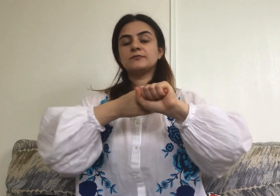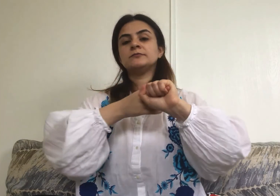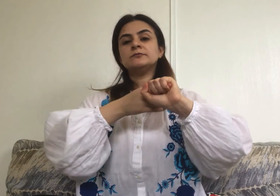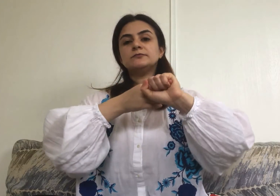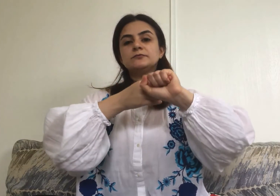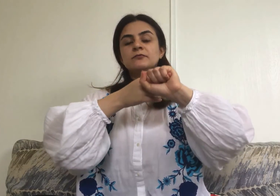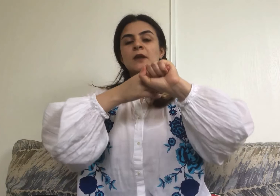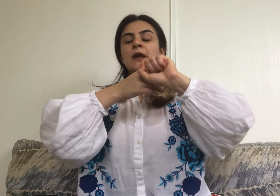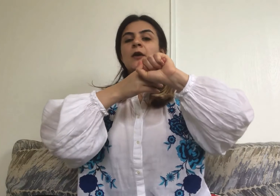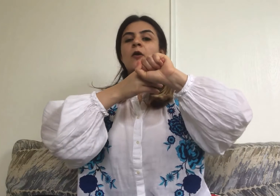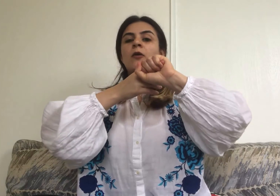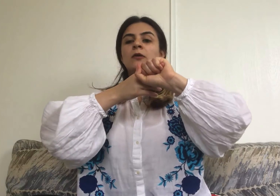and hold.